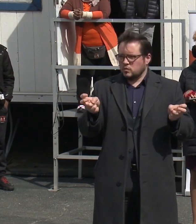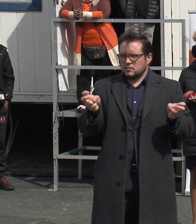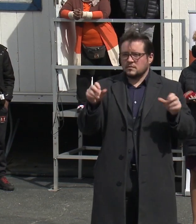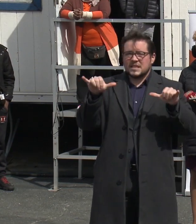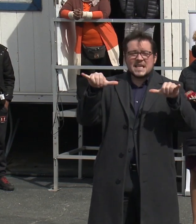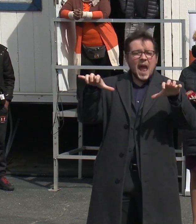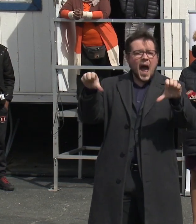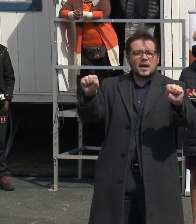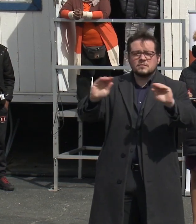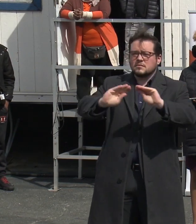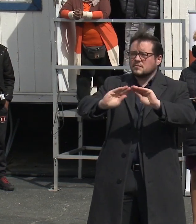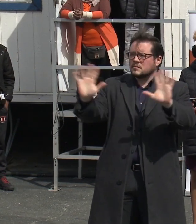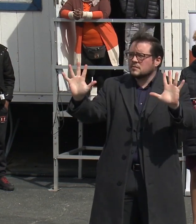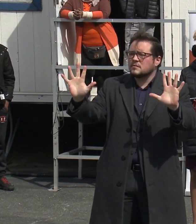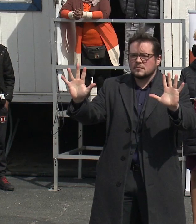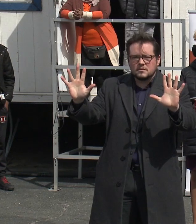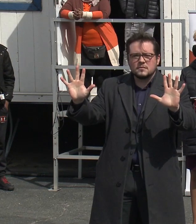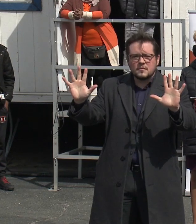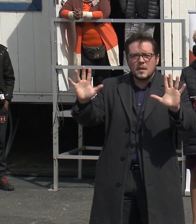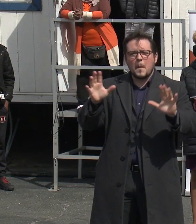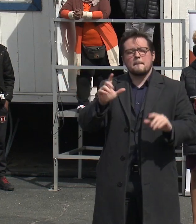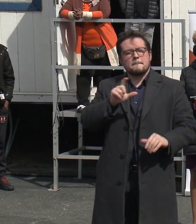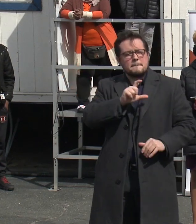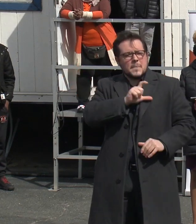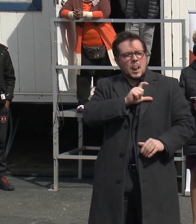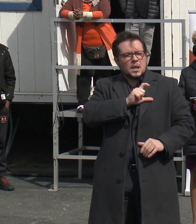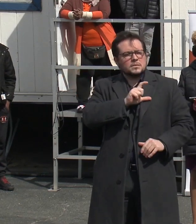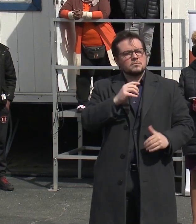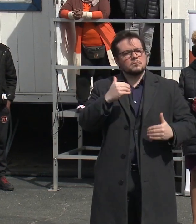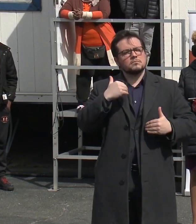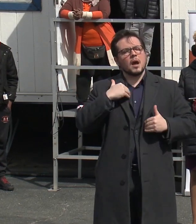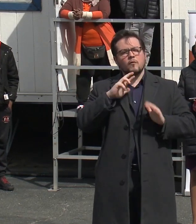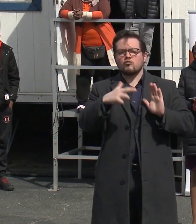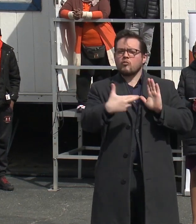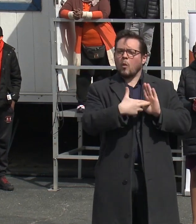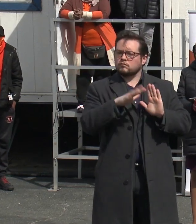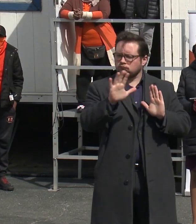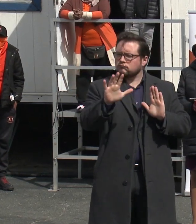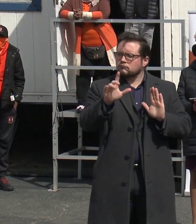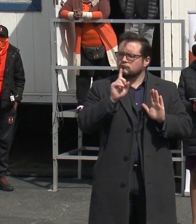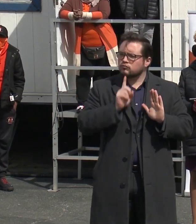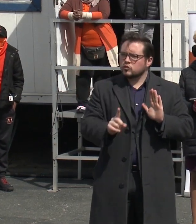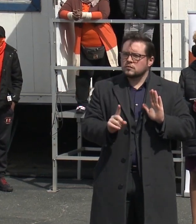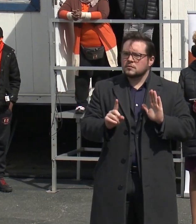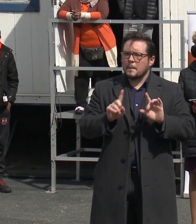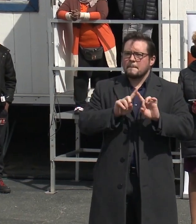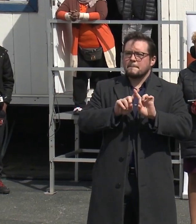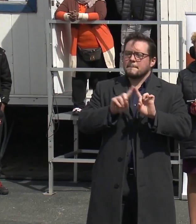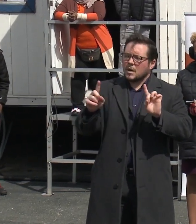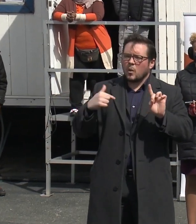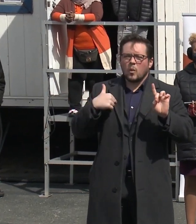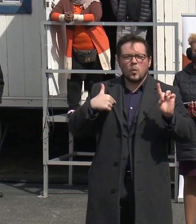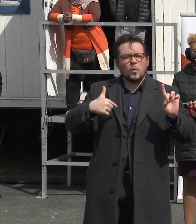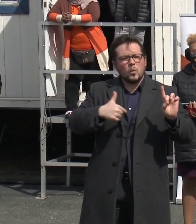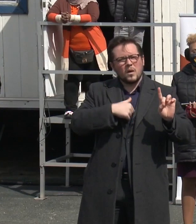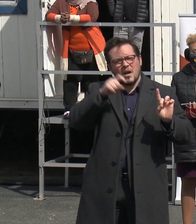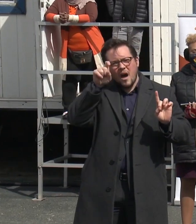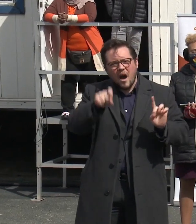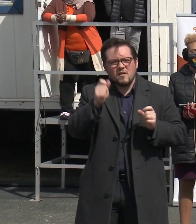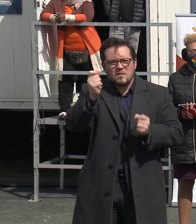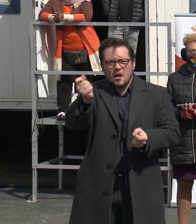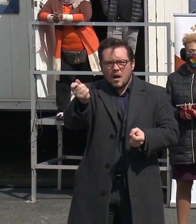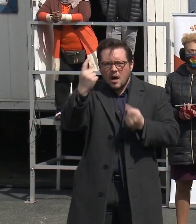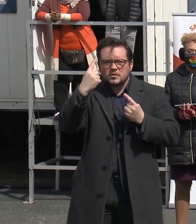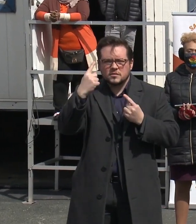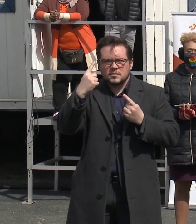let me be very clear. Police have a distinct role to play. But we must also understand